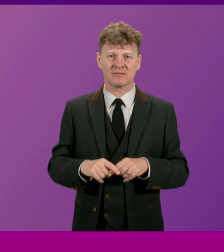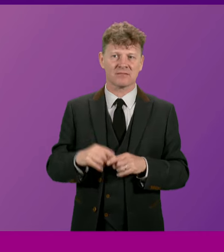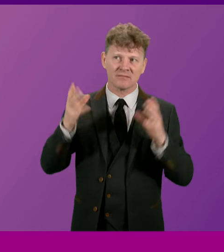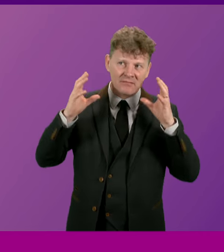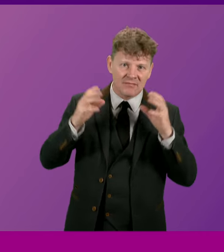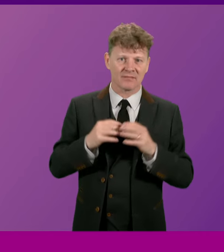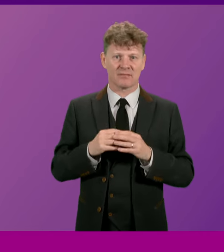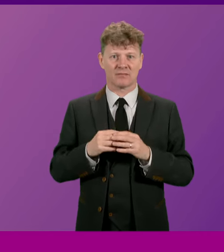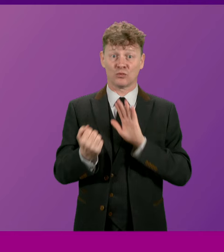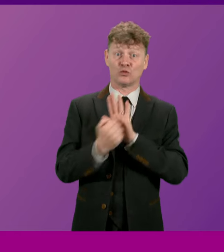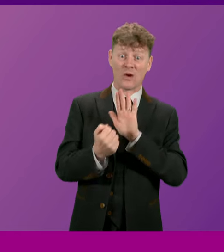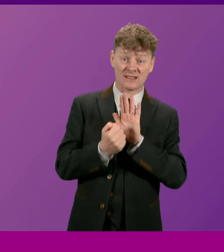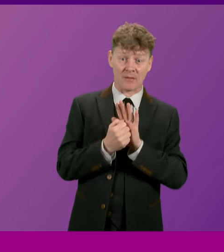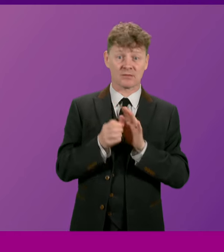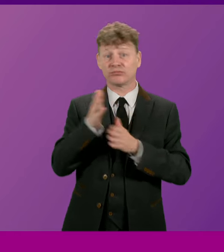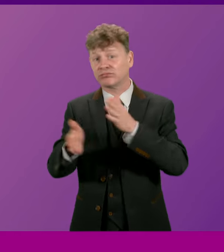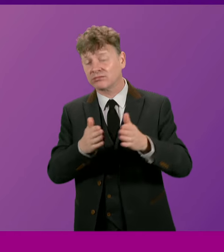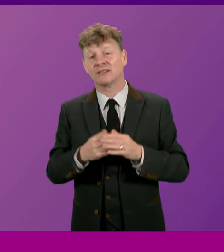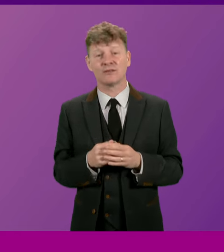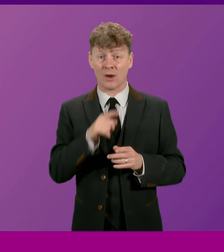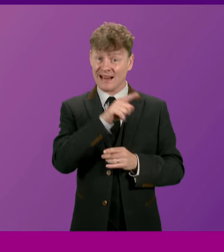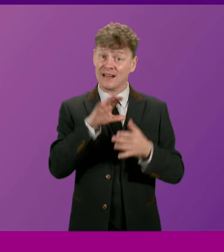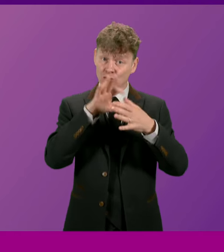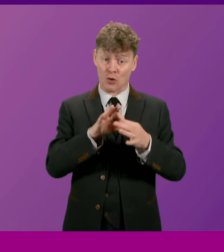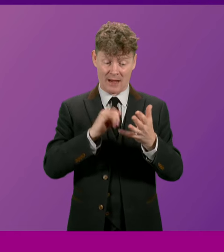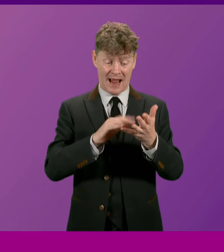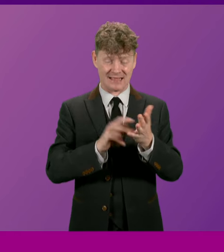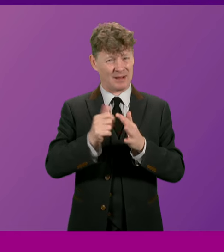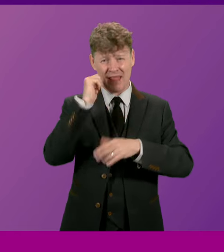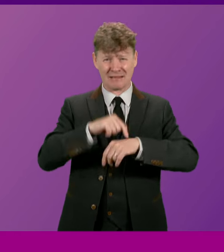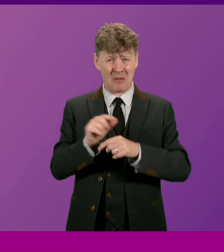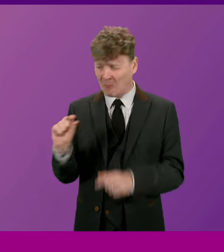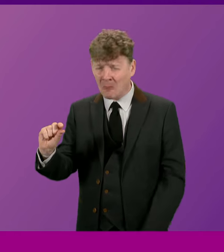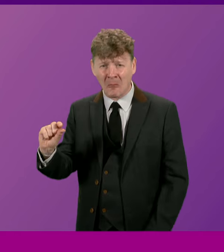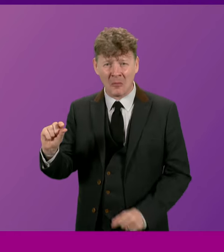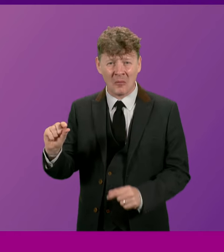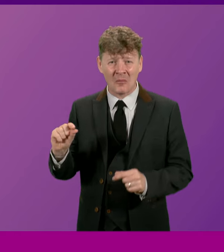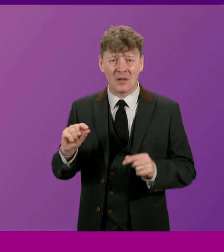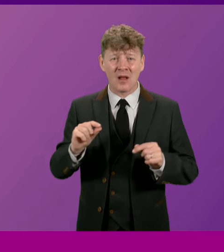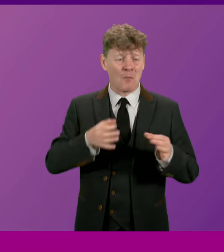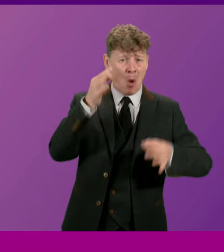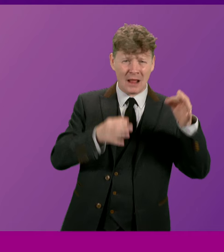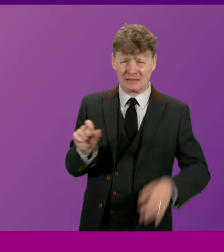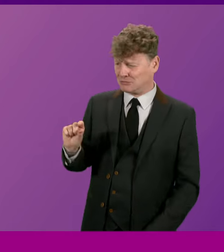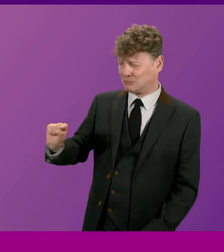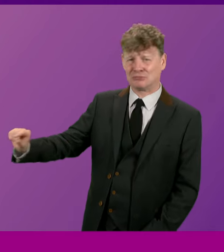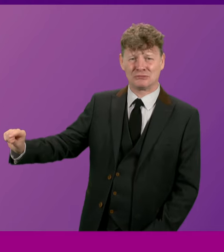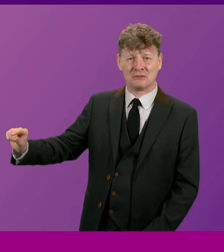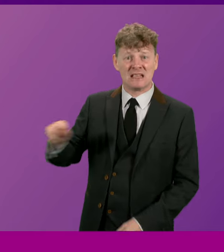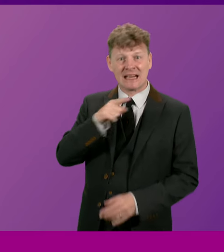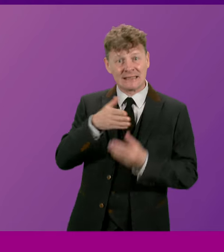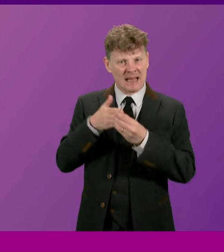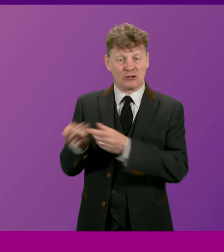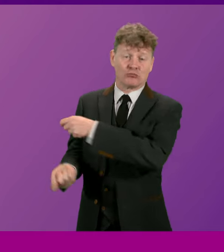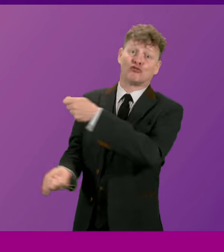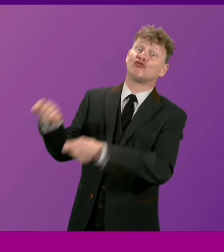on podiums. And as we mentioned before, he joined an SNP on the fringes of our political life and through his leadership, he transformed the